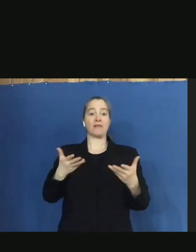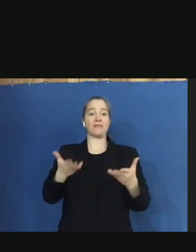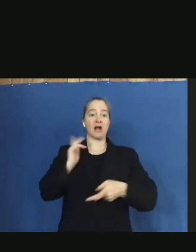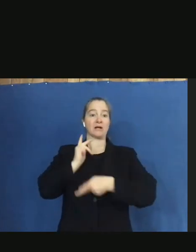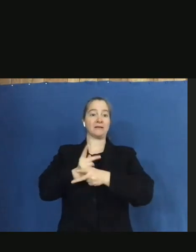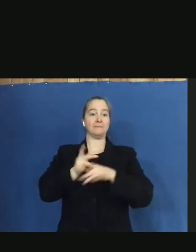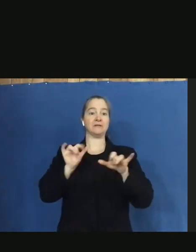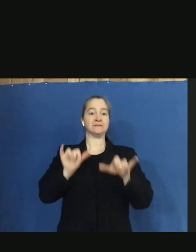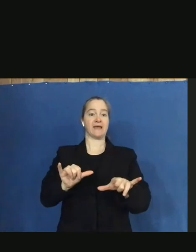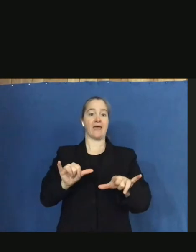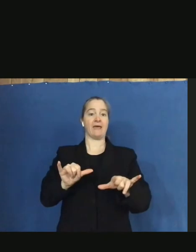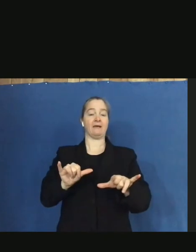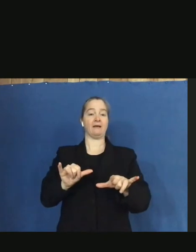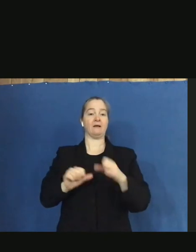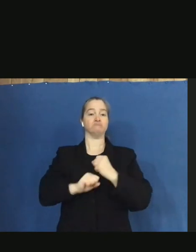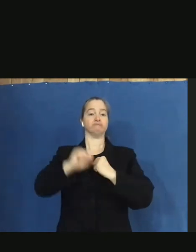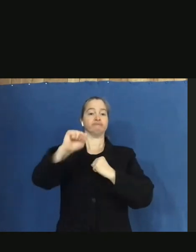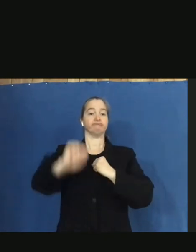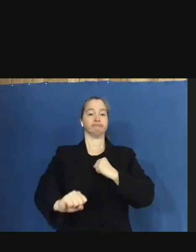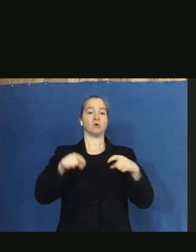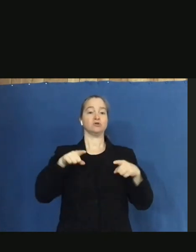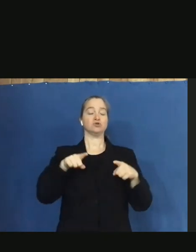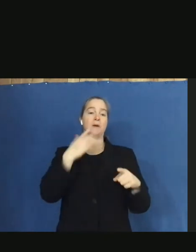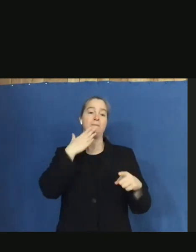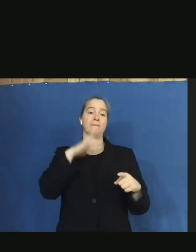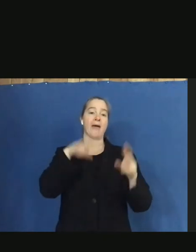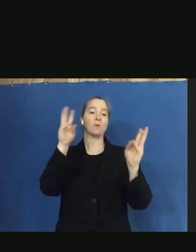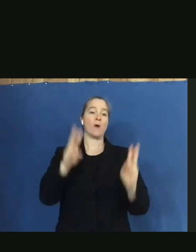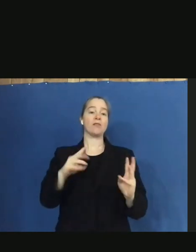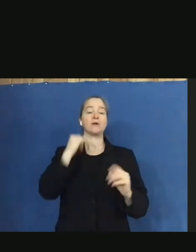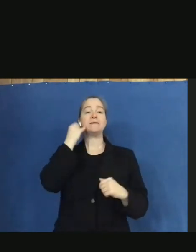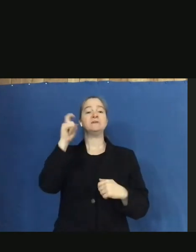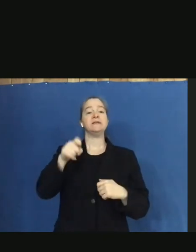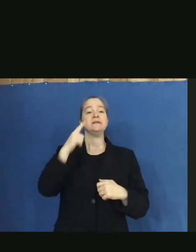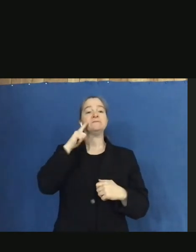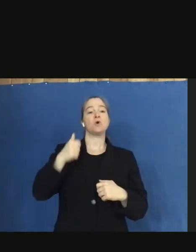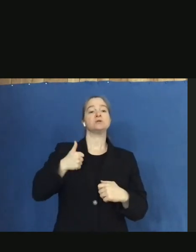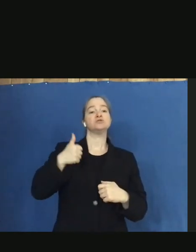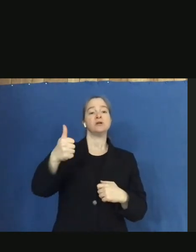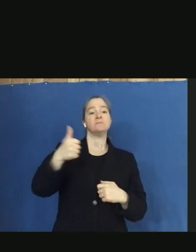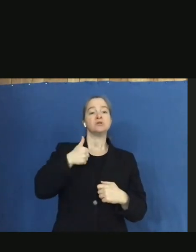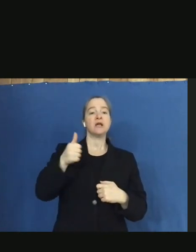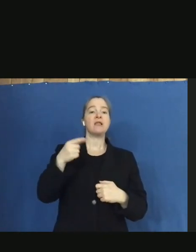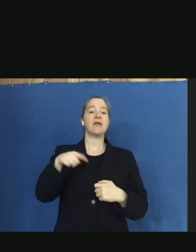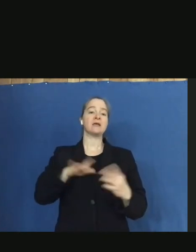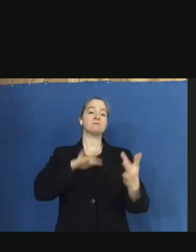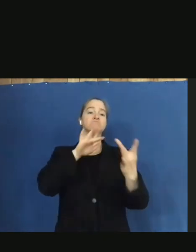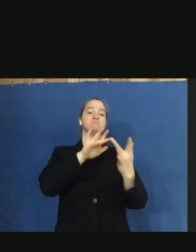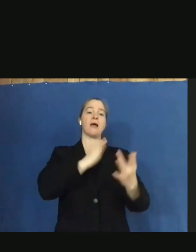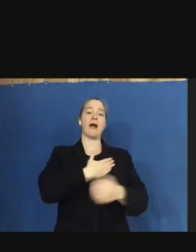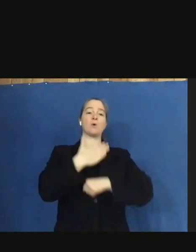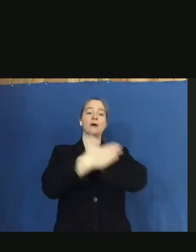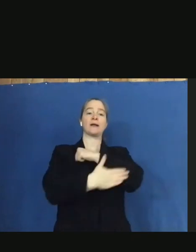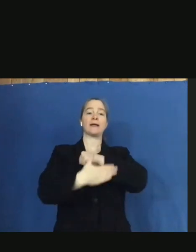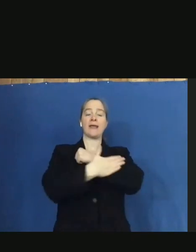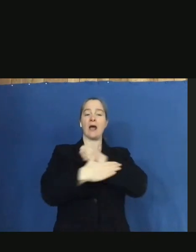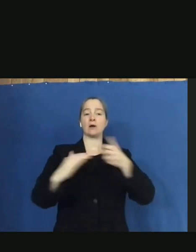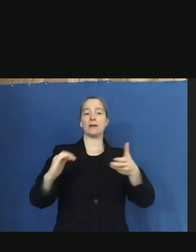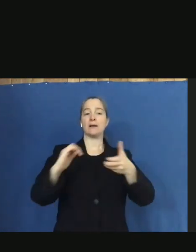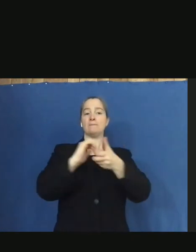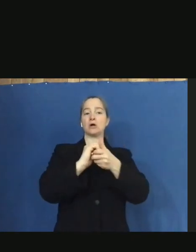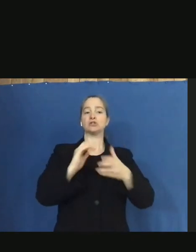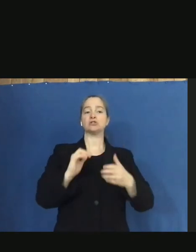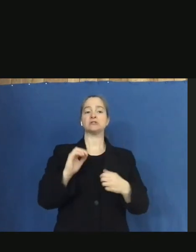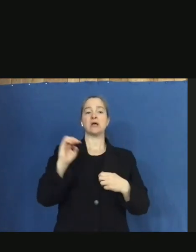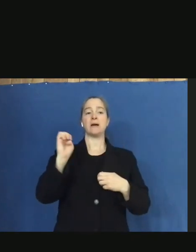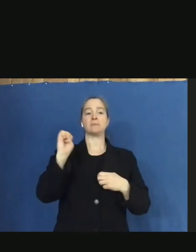of inclement weather. Obviously, if there's needs for transportation of those folks, they can reach out to our county partners, our emergency management coordinators that